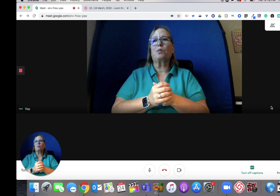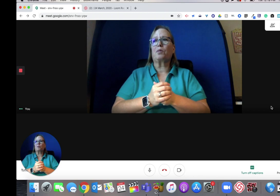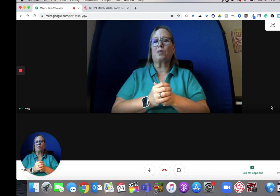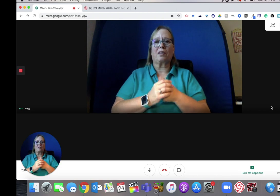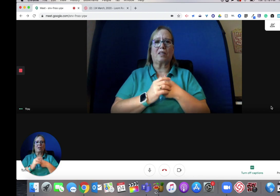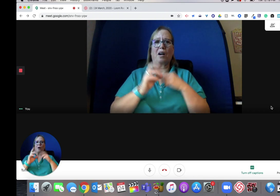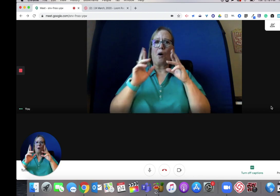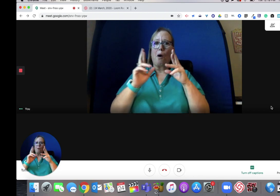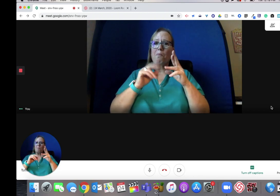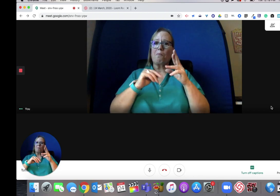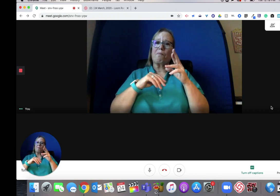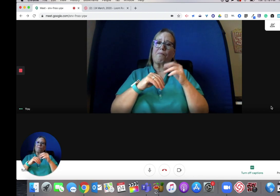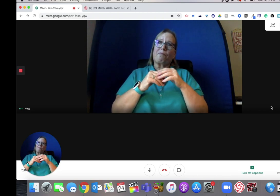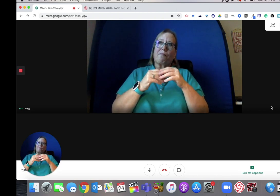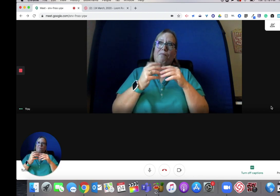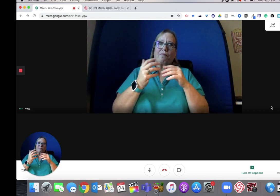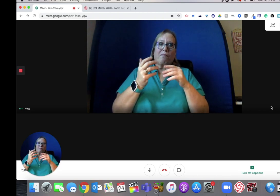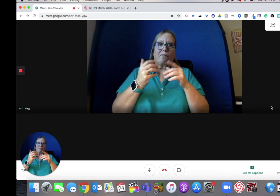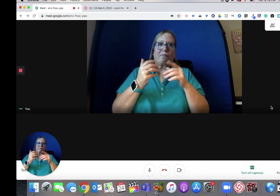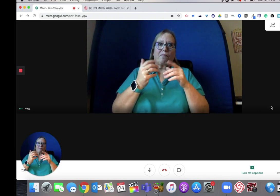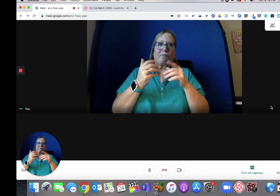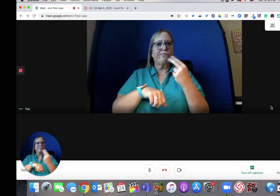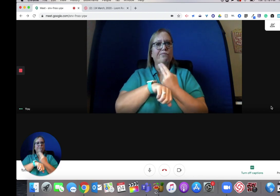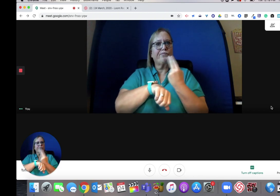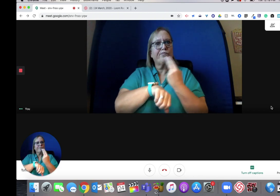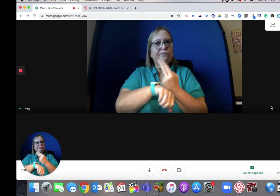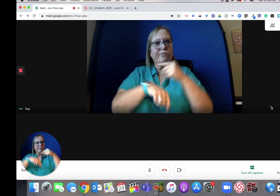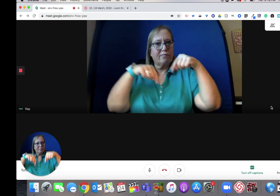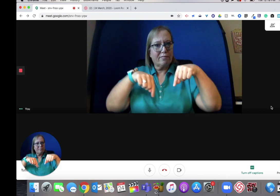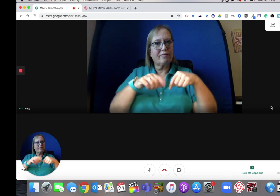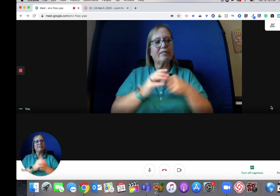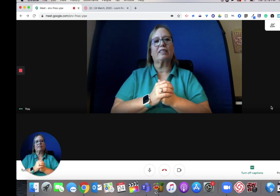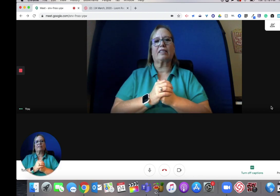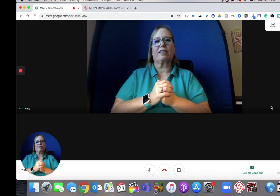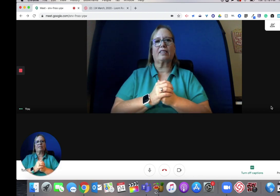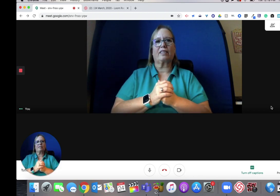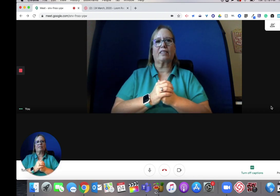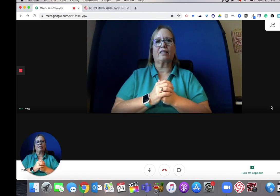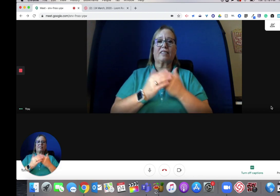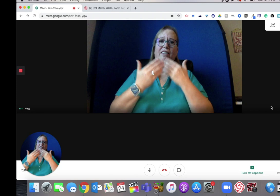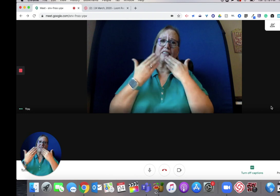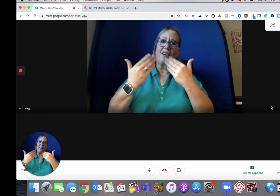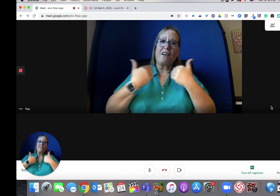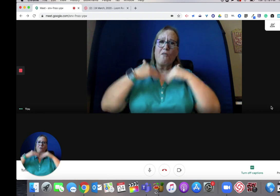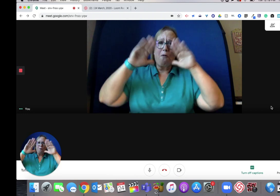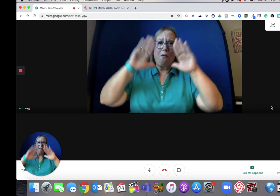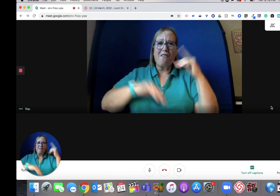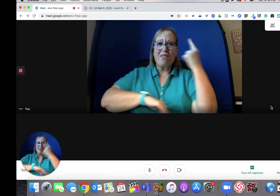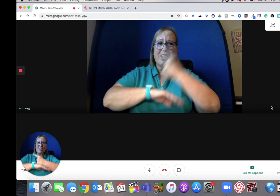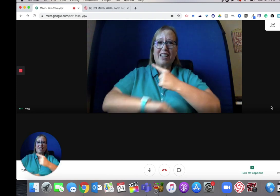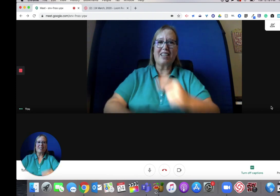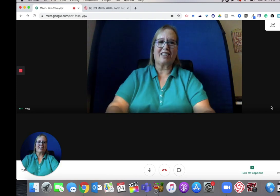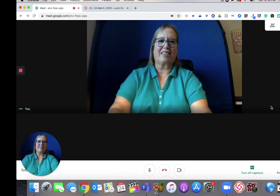been helpful to you and I hope that you're able to use this. Thank you. Have a wonderful day. next day.